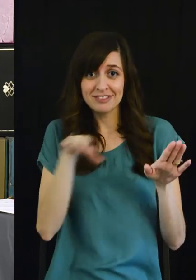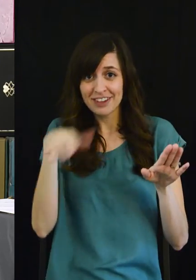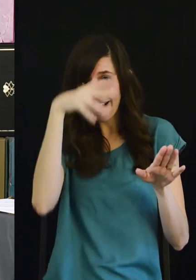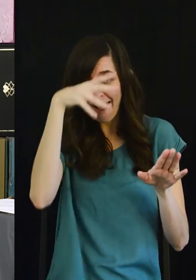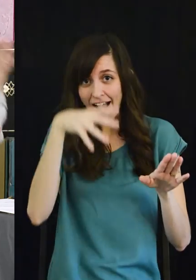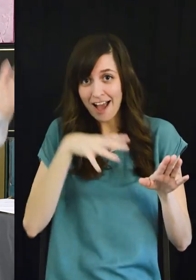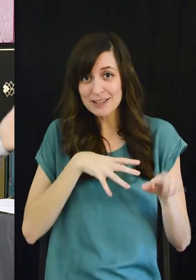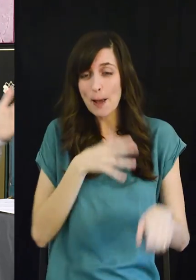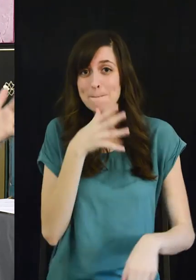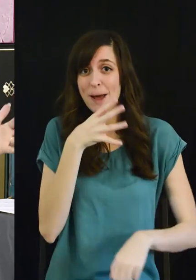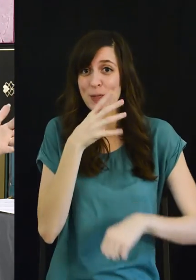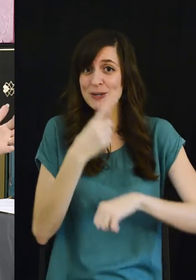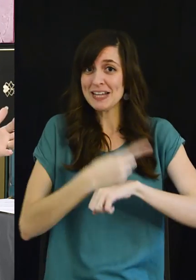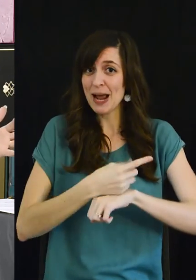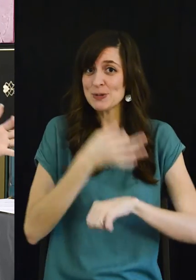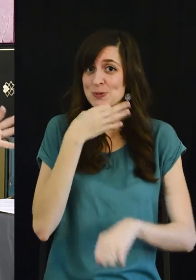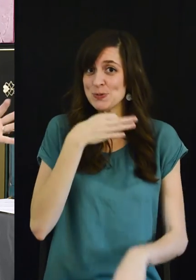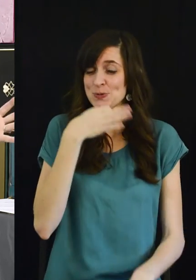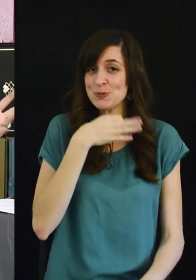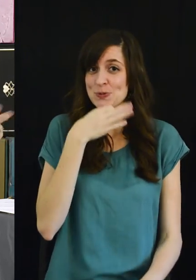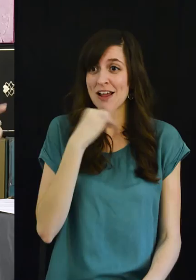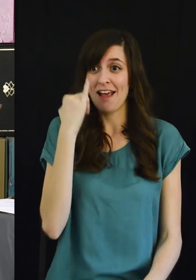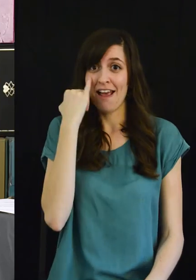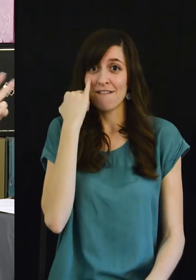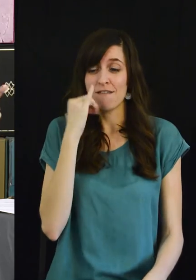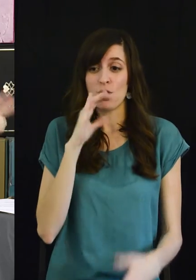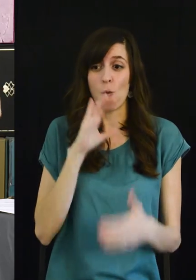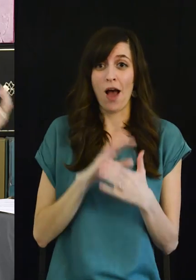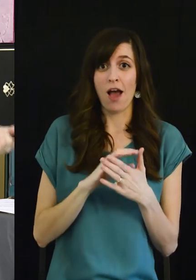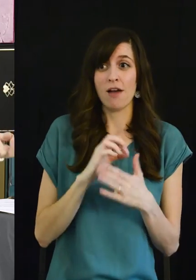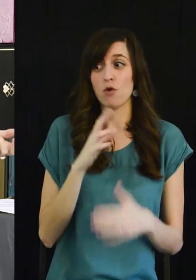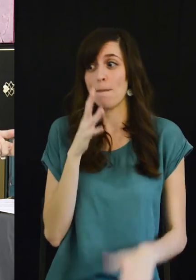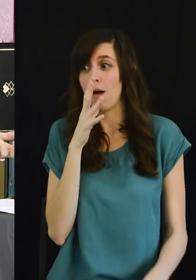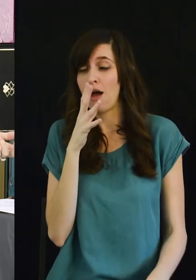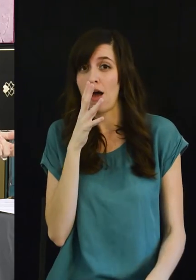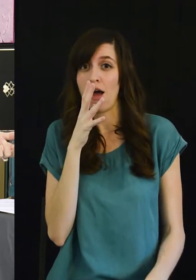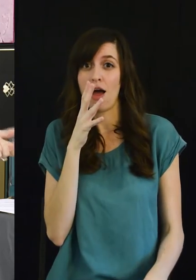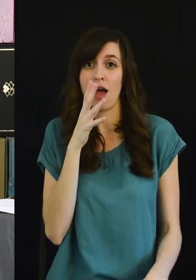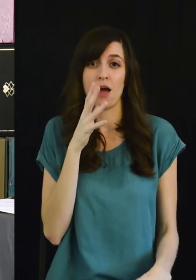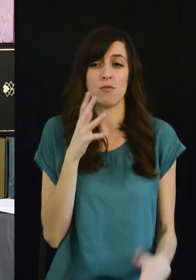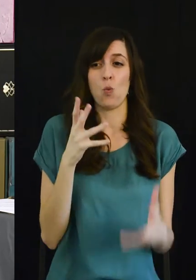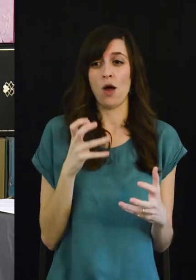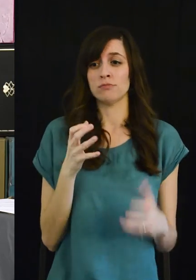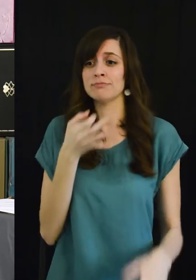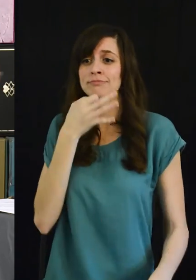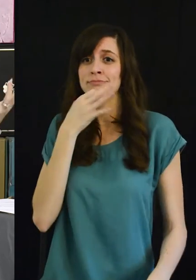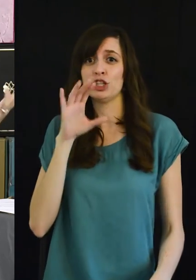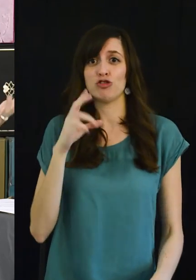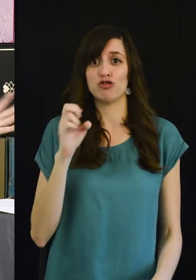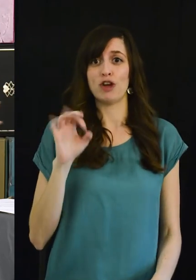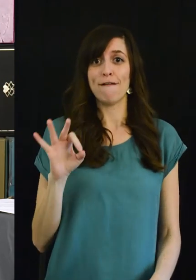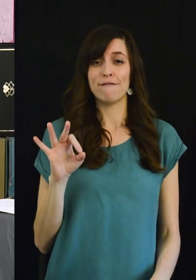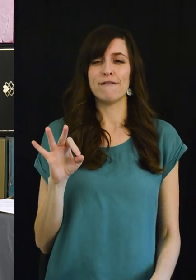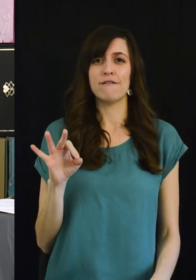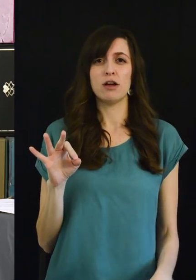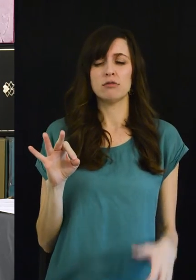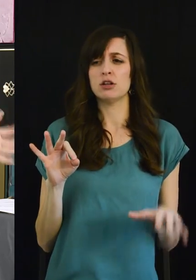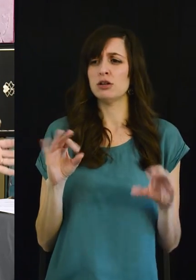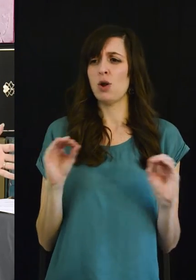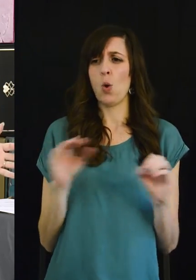box to get for the chef or chef wannabe in your life where it's not stressful and she can try new things